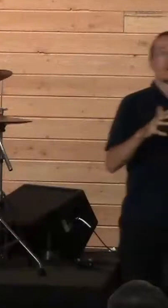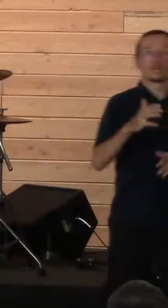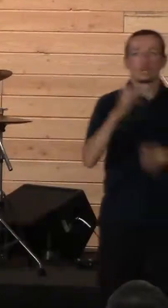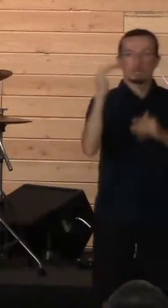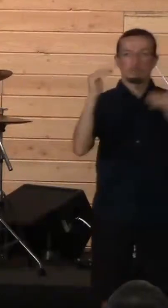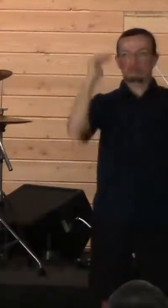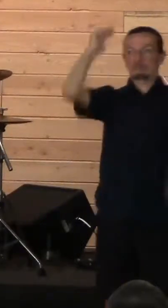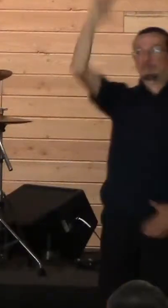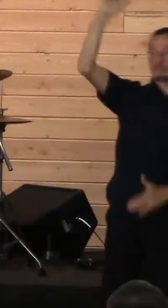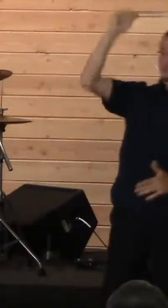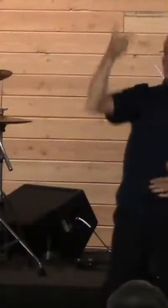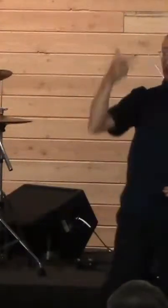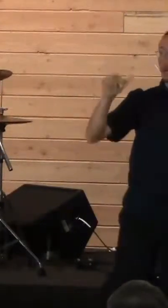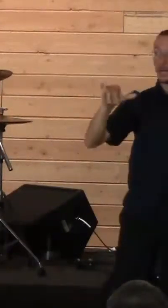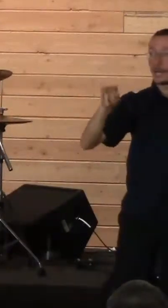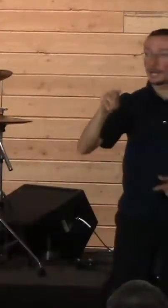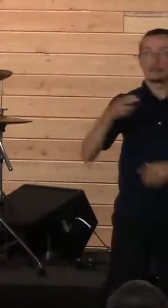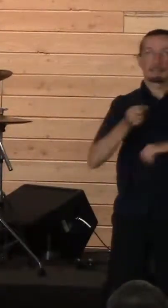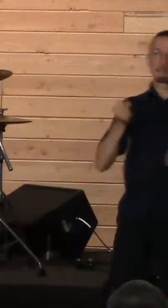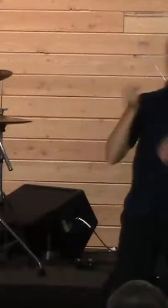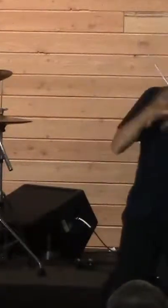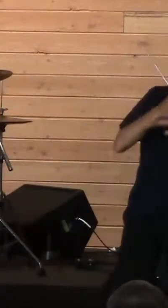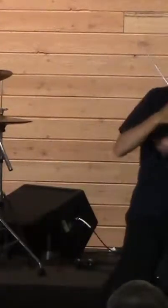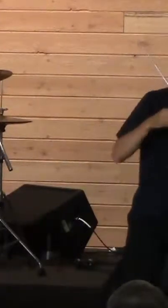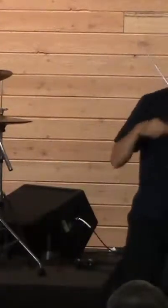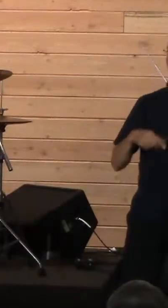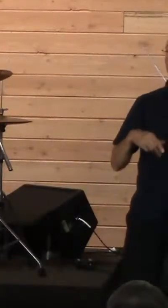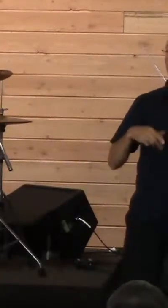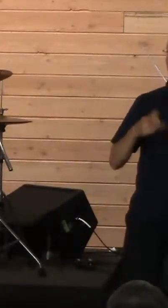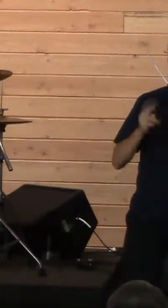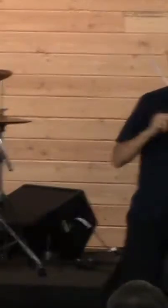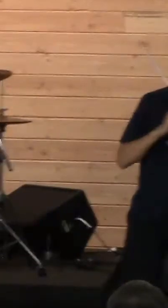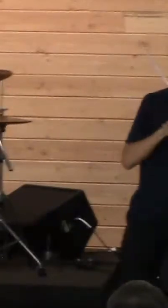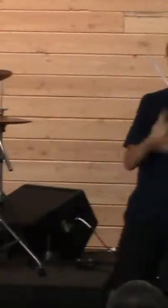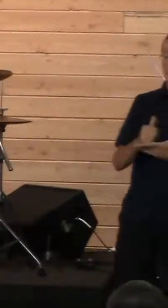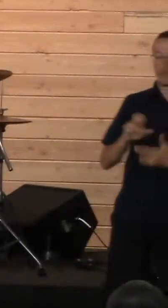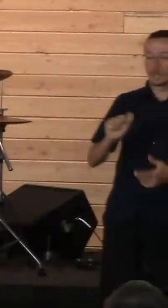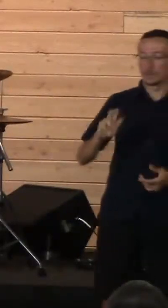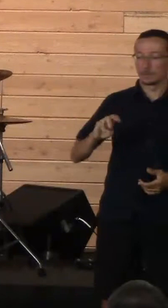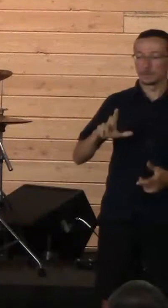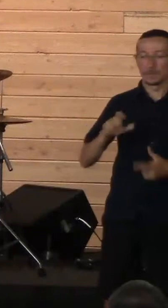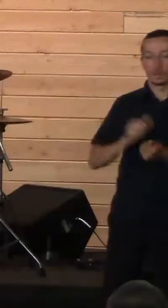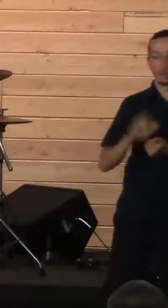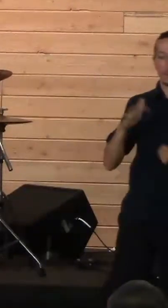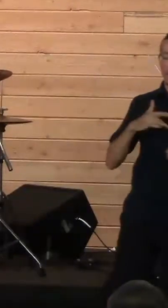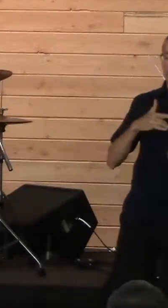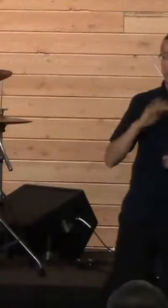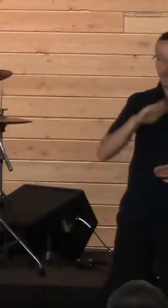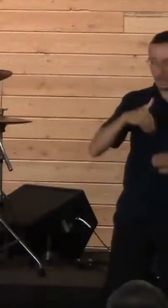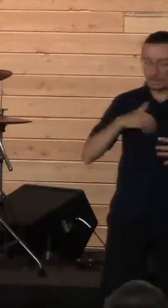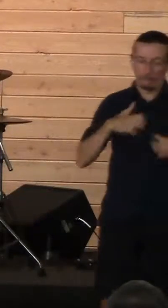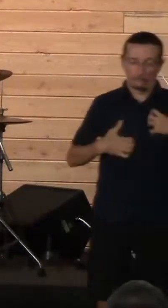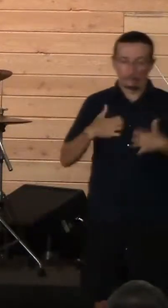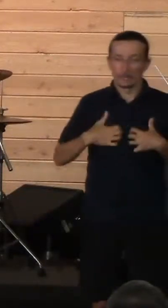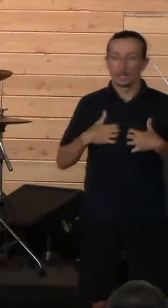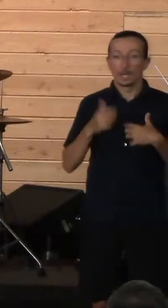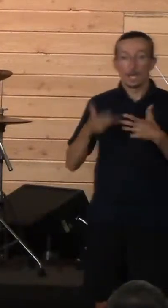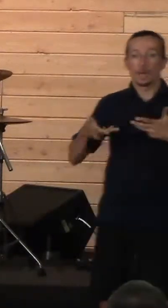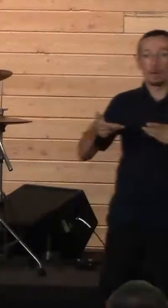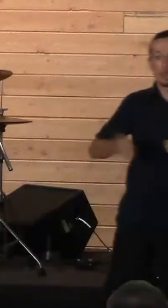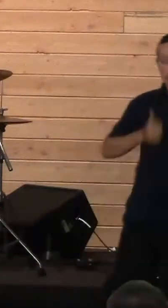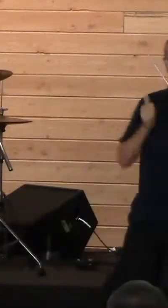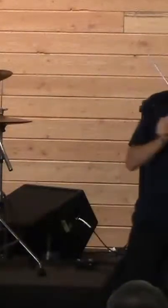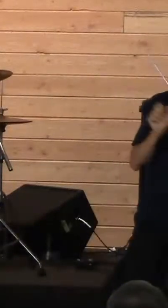Saul with his just tormented soul spiritually, and spends seven years with Saul